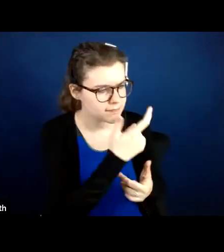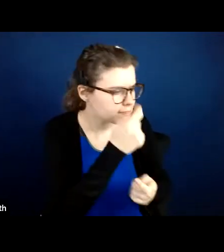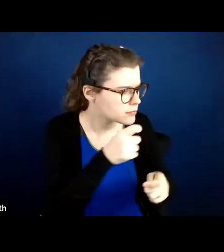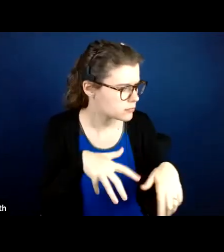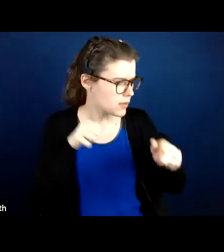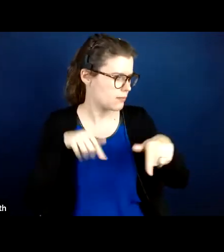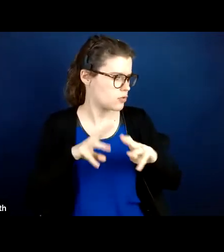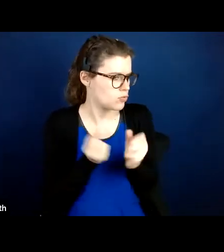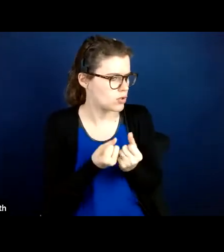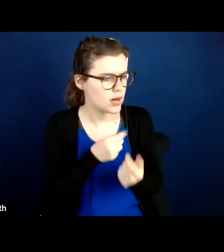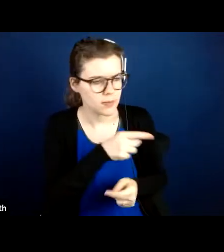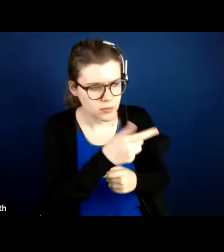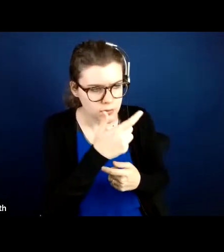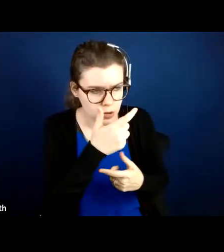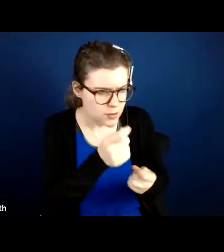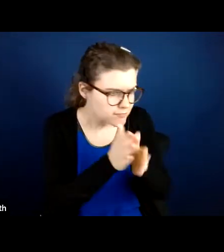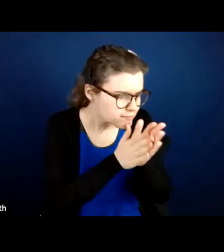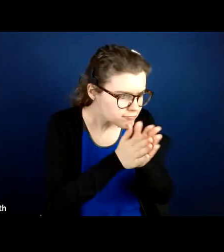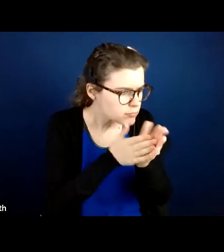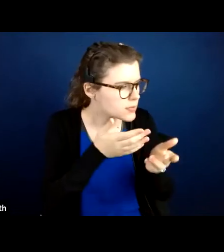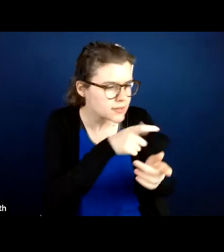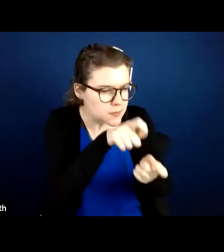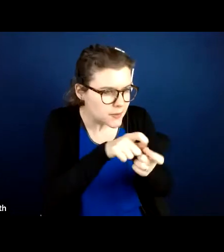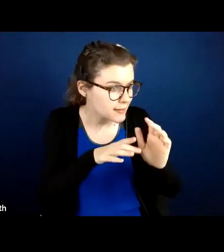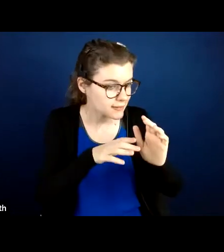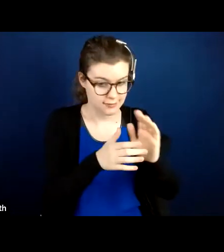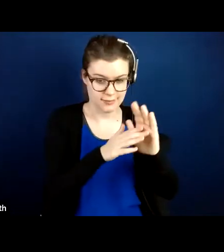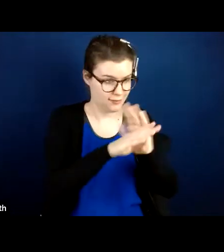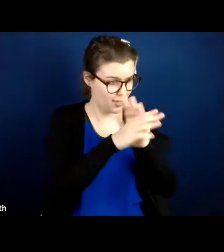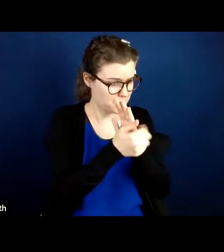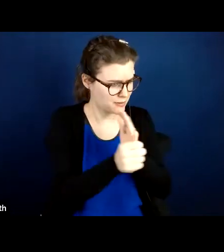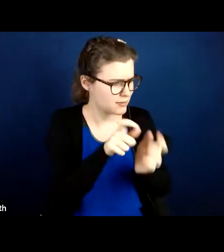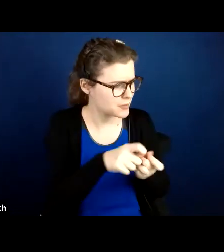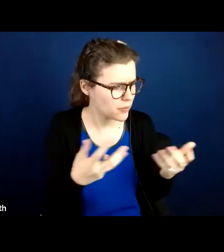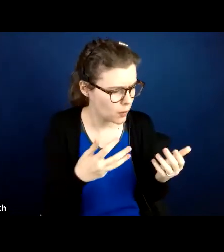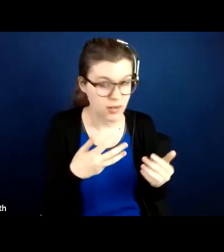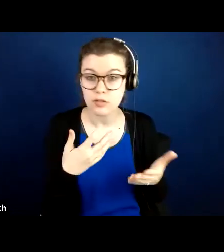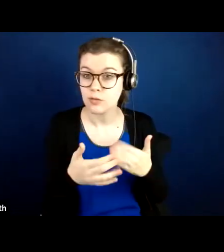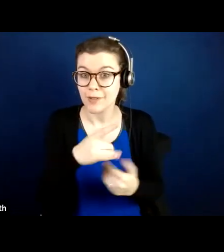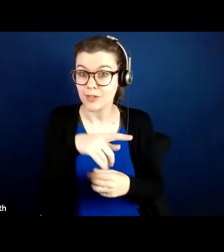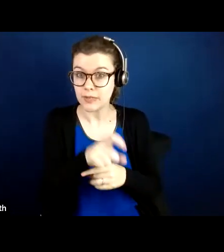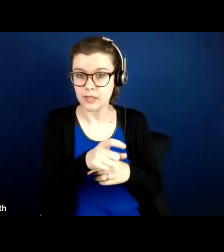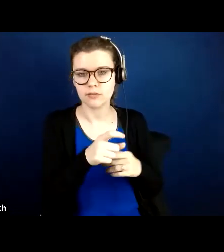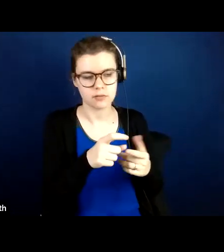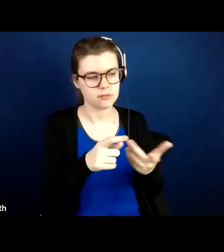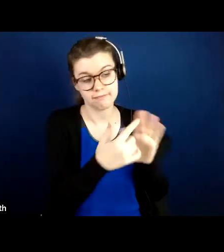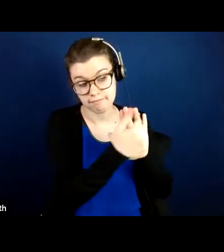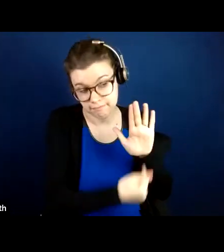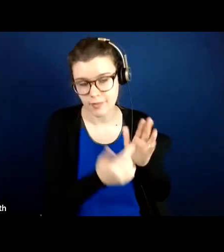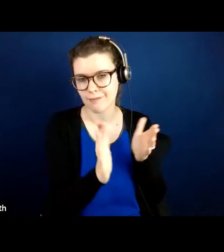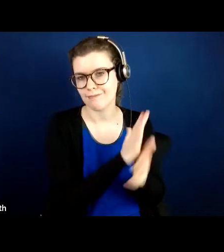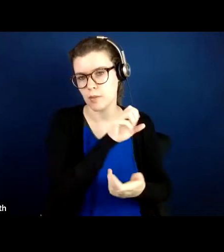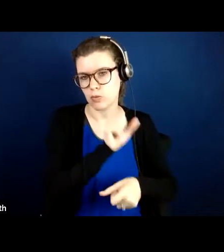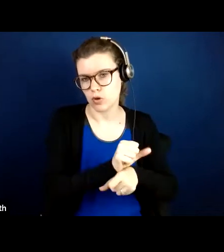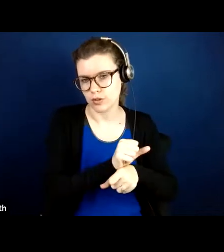want to work on for that amount of time. So whatever's needed for your organization, you want to make sure and complete that paperwork, and then start